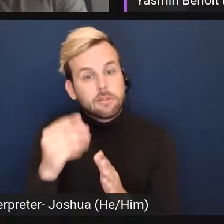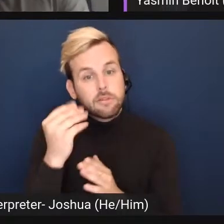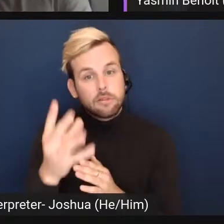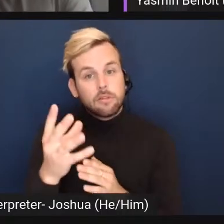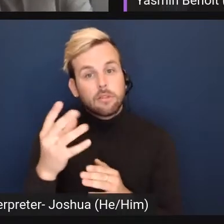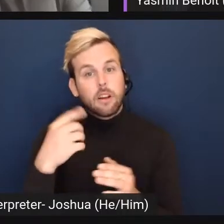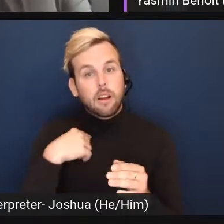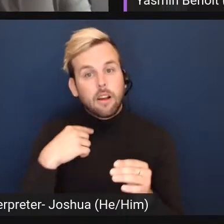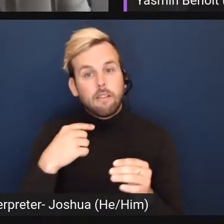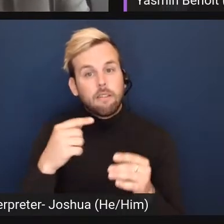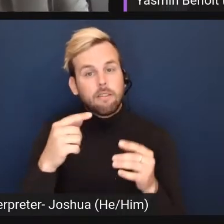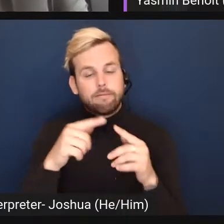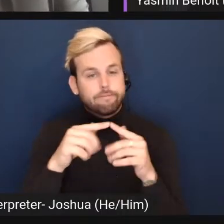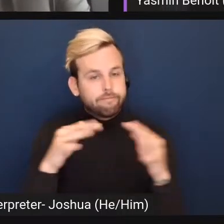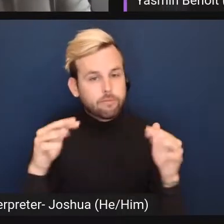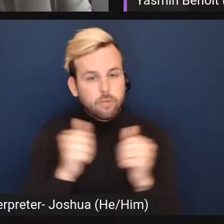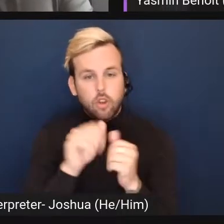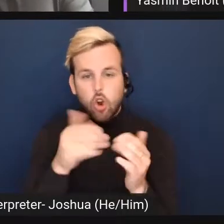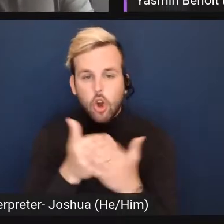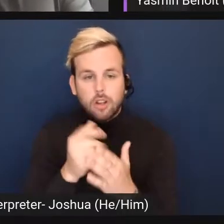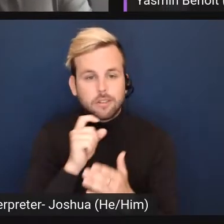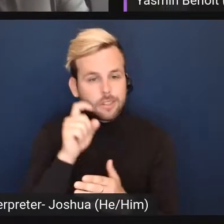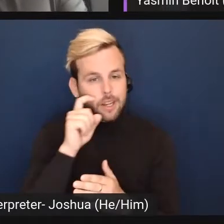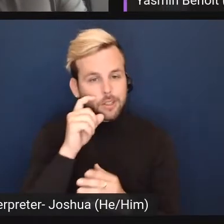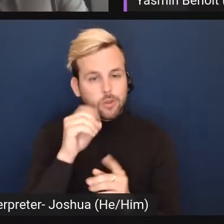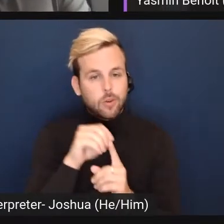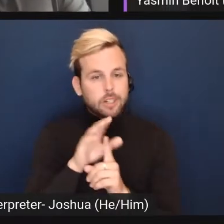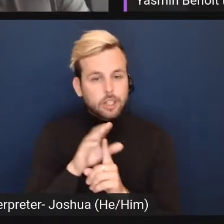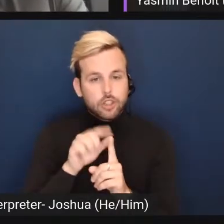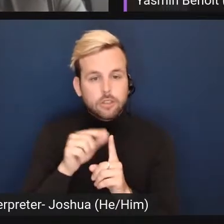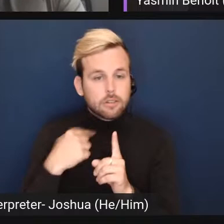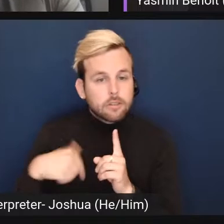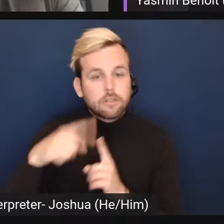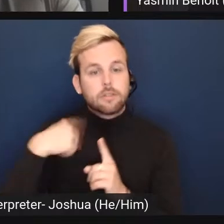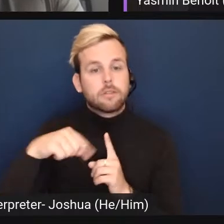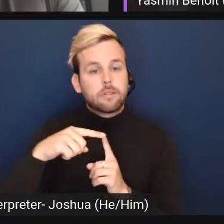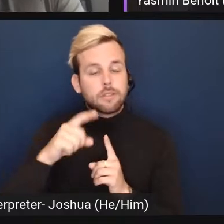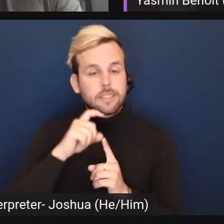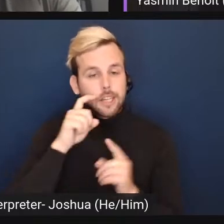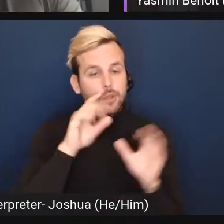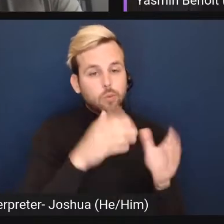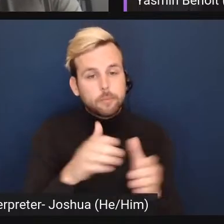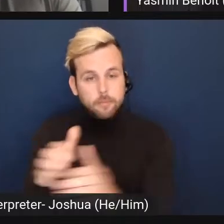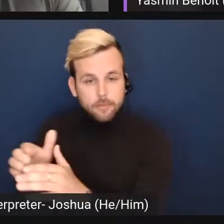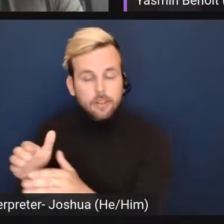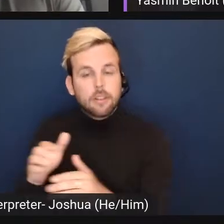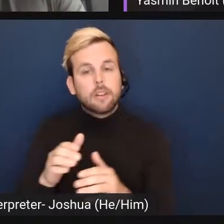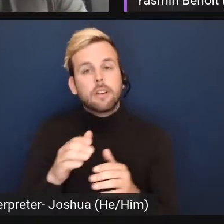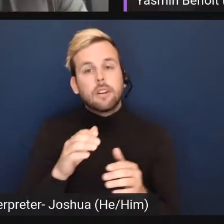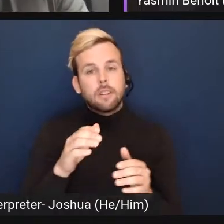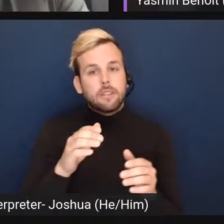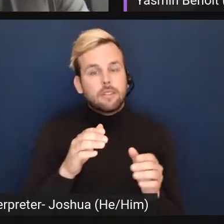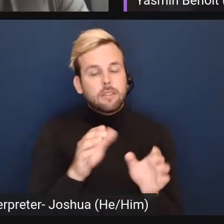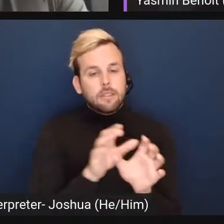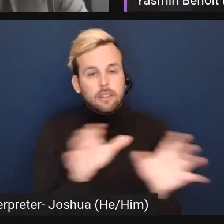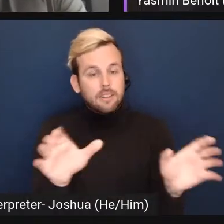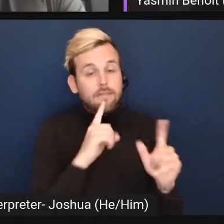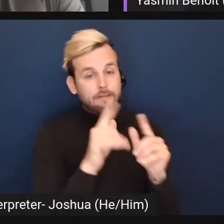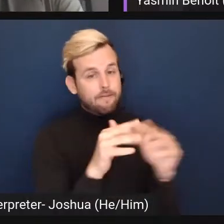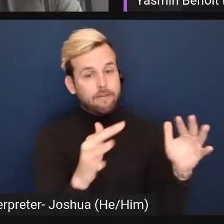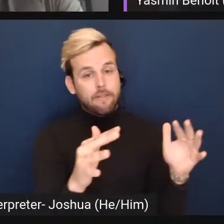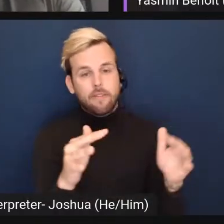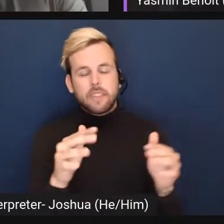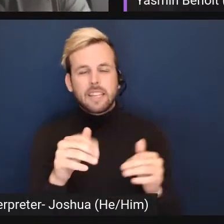single sexual orientation, every single sexuality. And I think it does everyone on this planet a disservice to think that everything